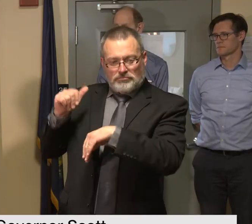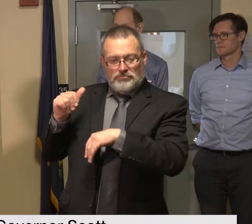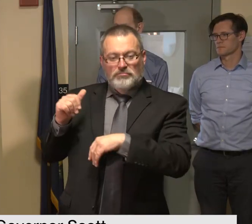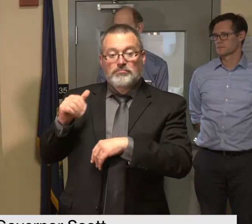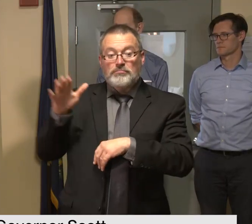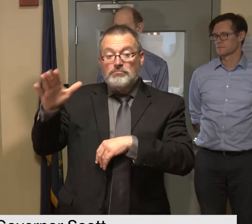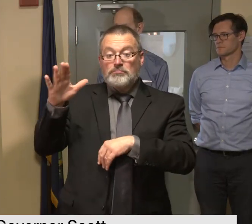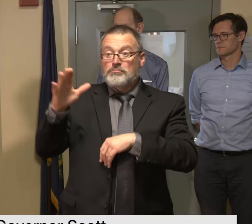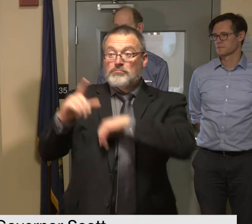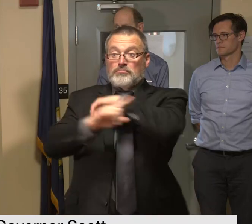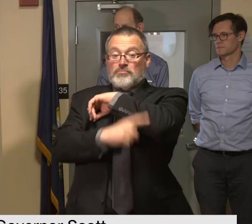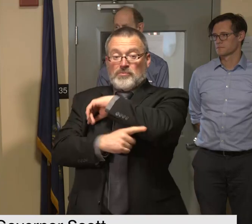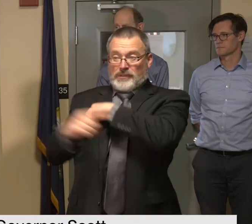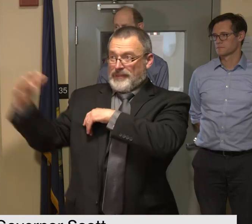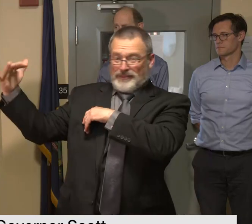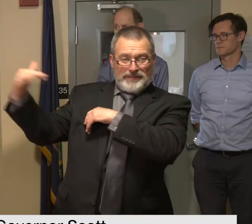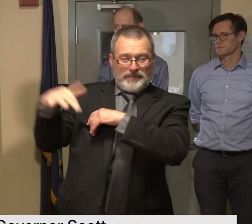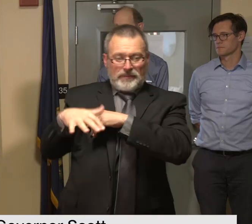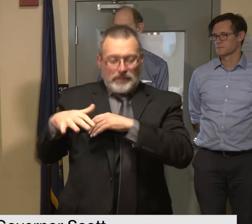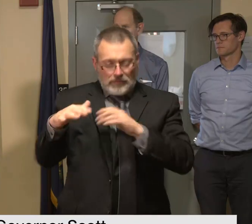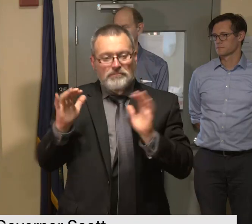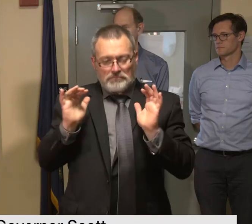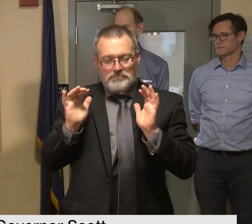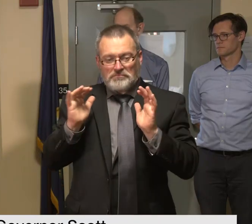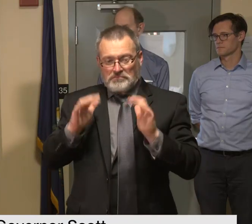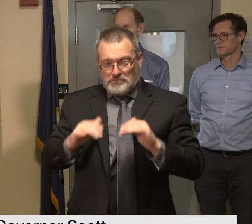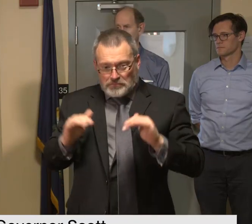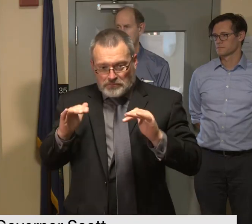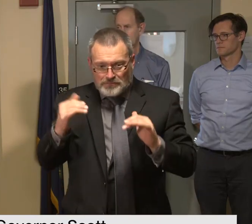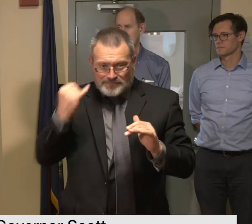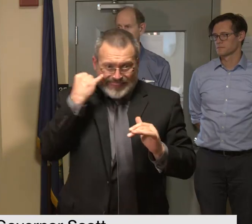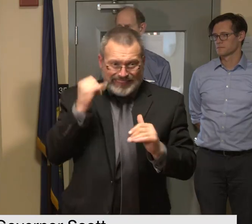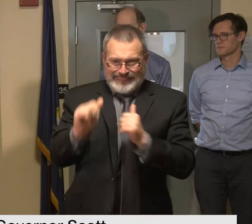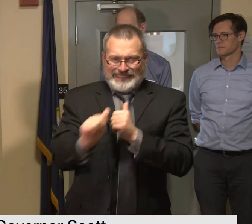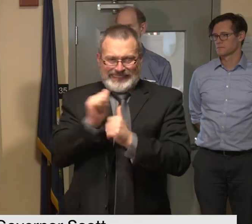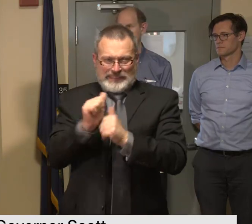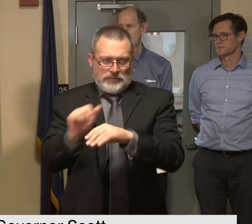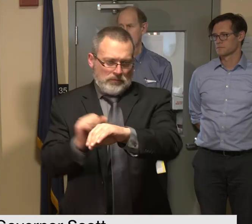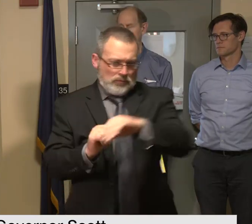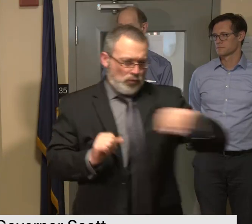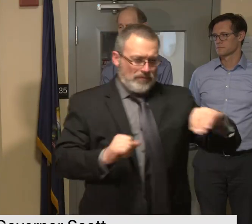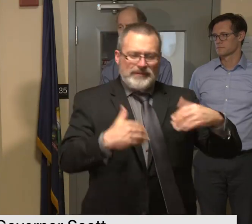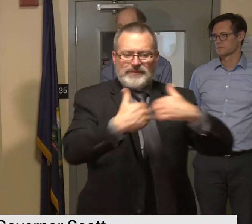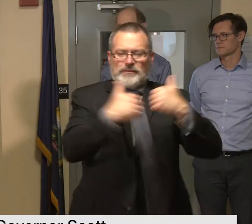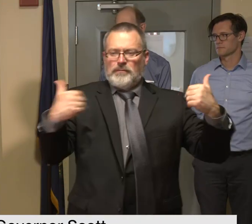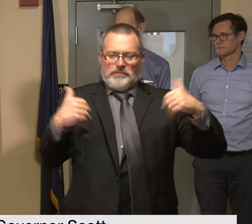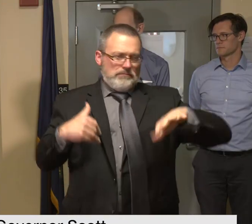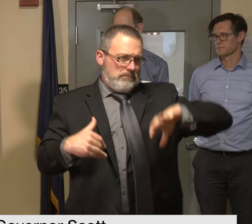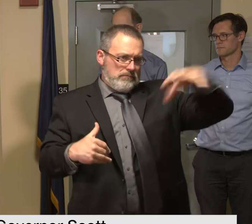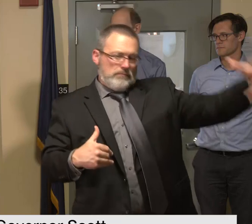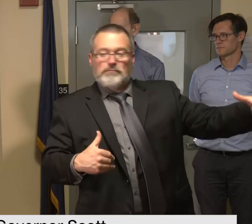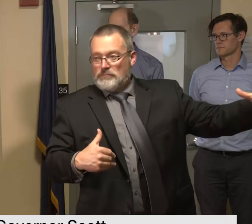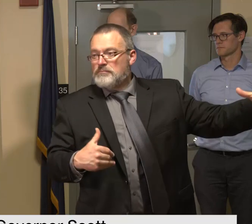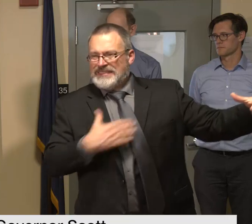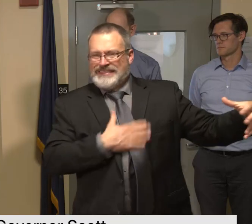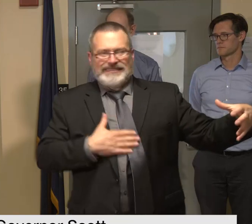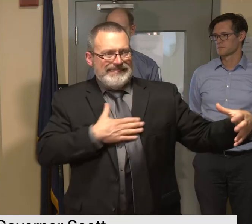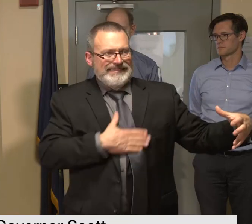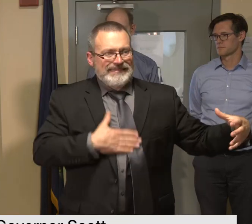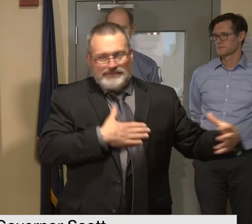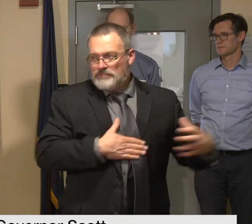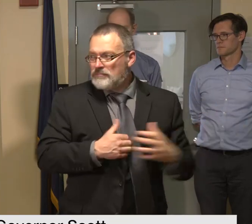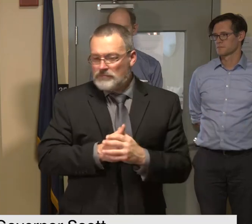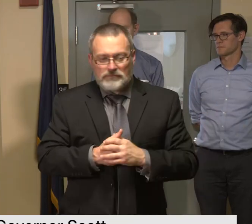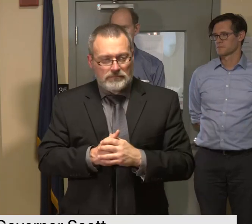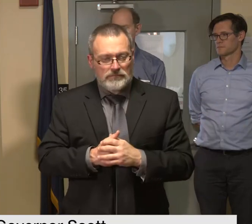please set aside any potentially hazardous materials into a separate pile and then check closures before you